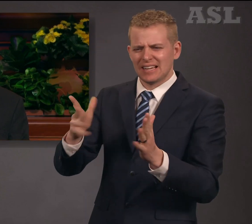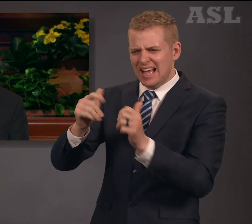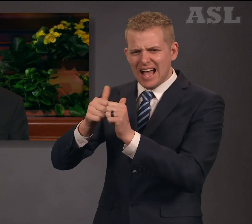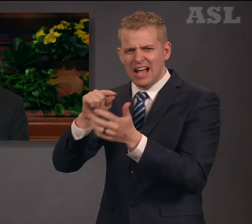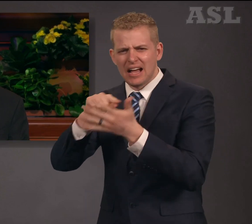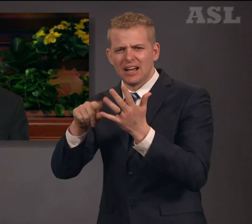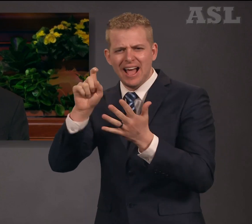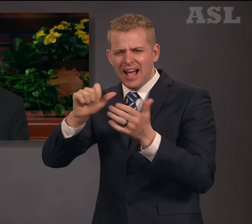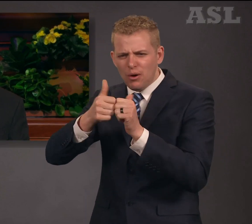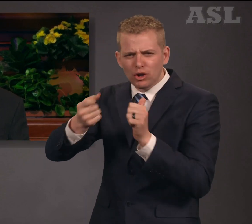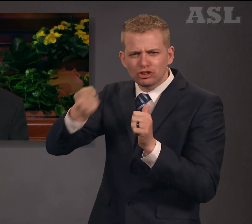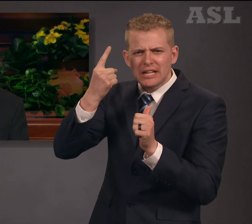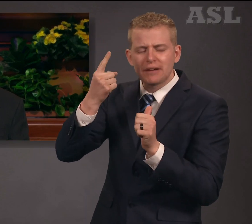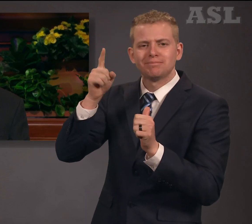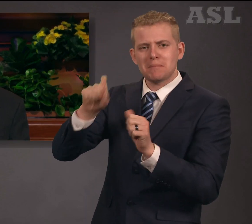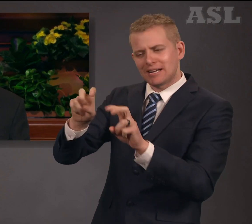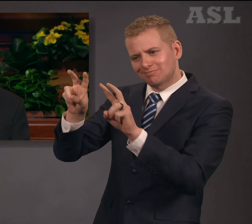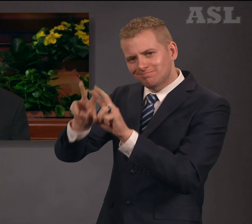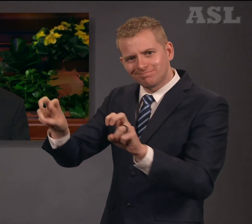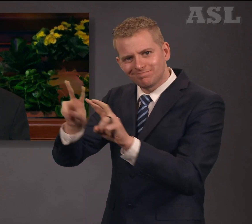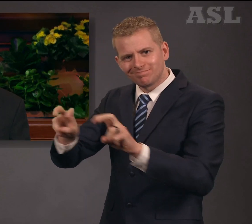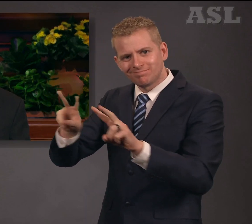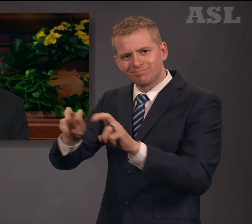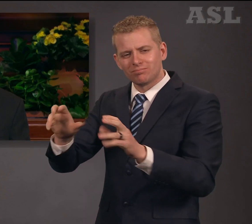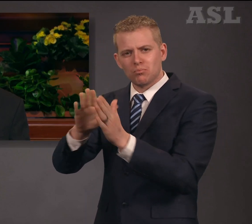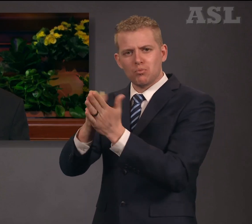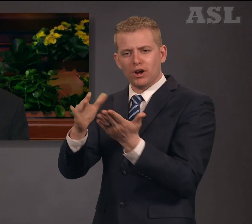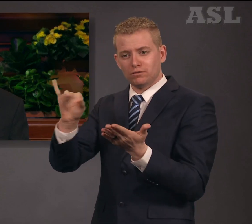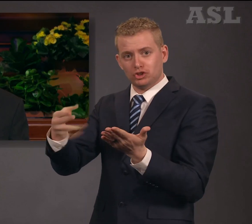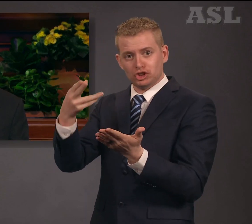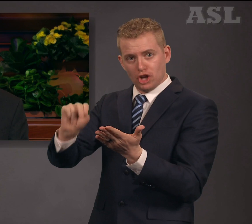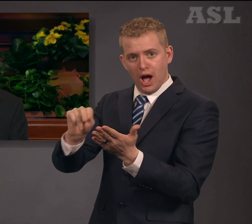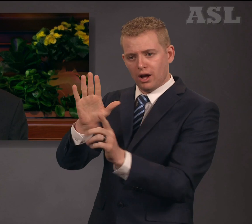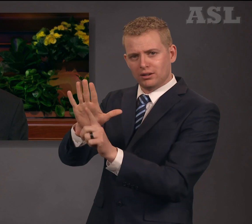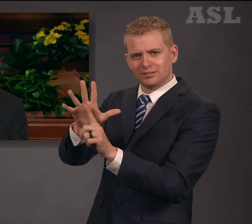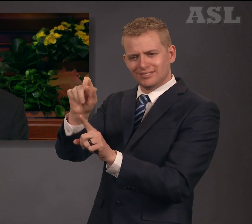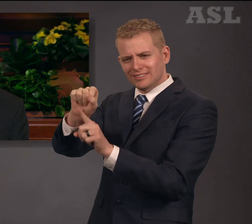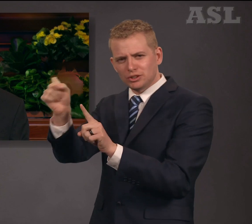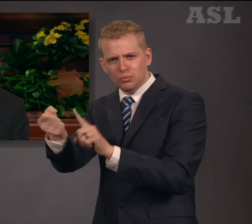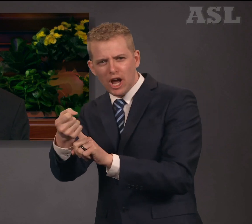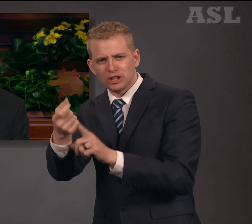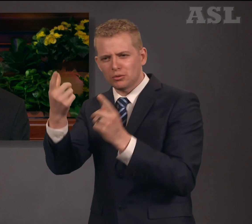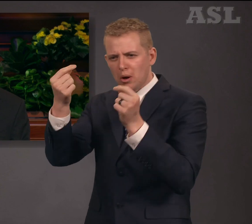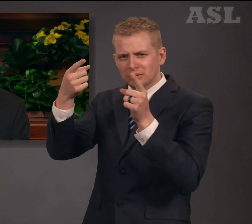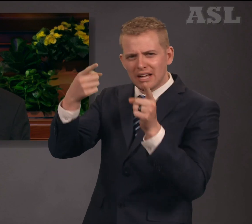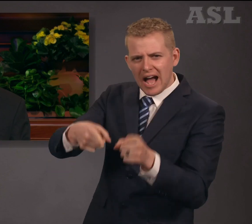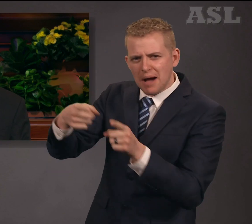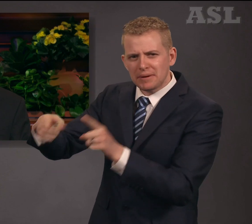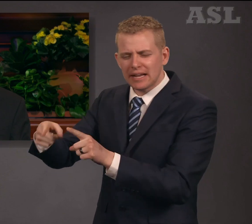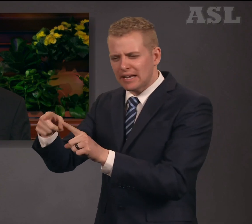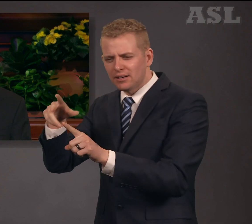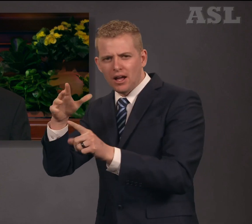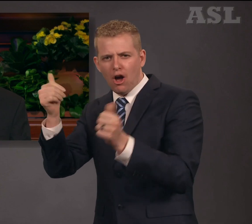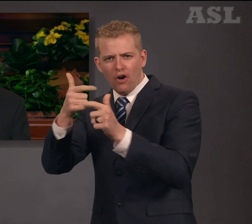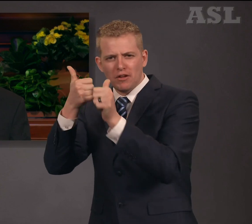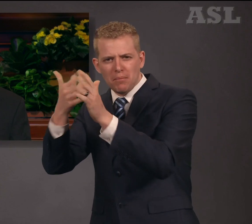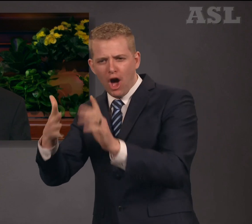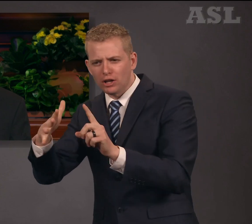circumstances of those who heard Him speak those words. Listen to the